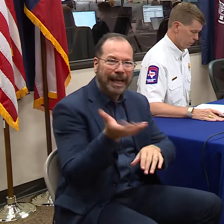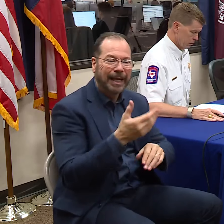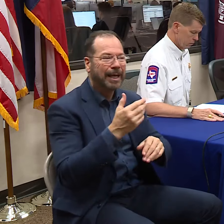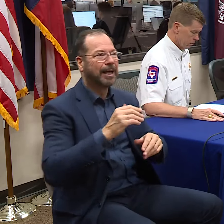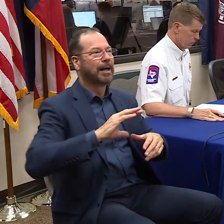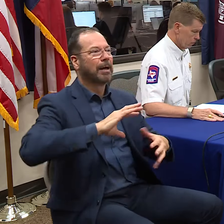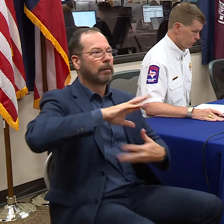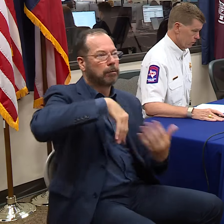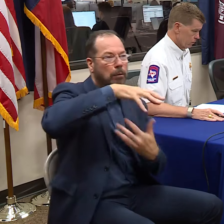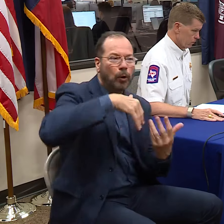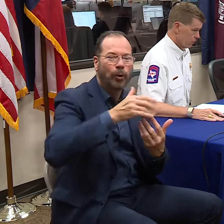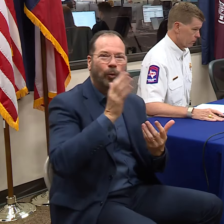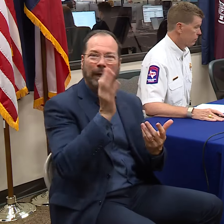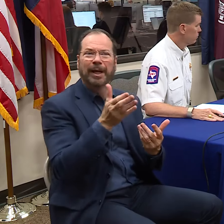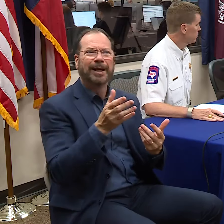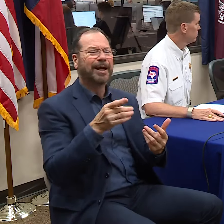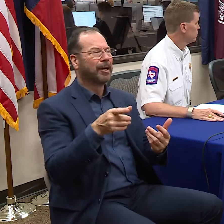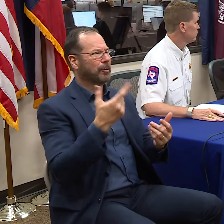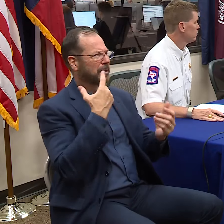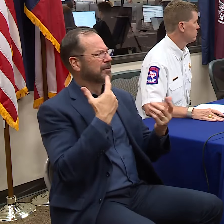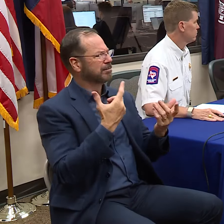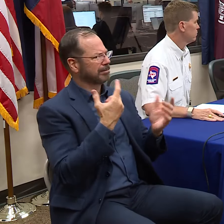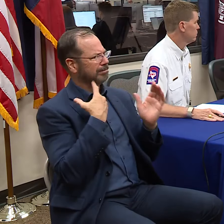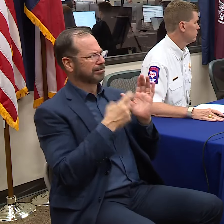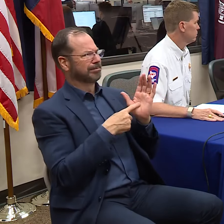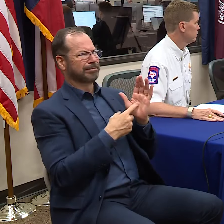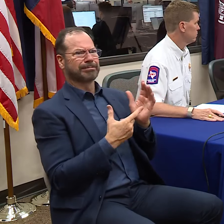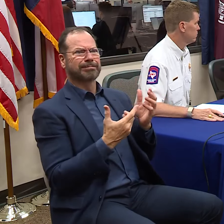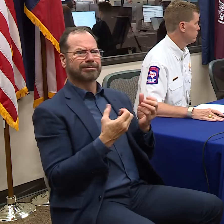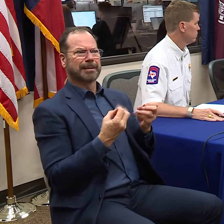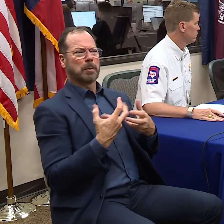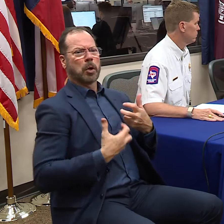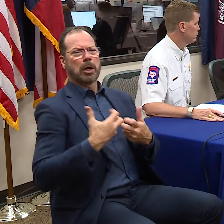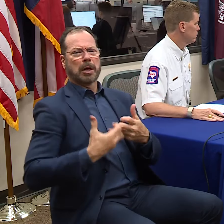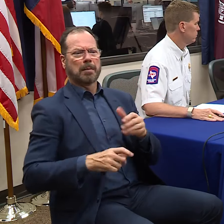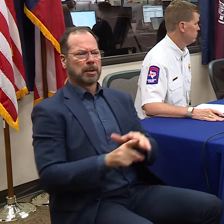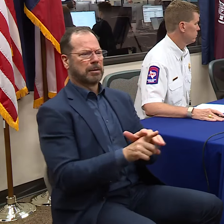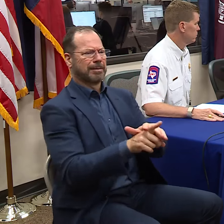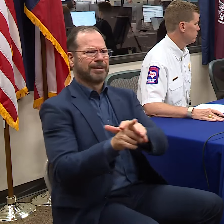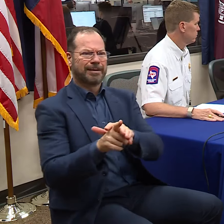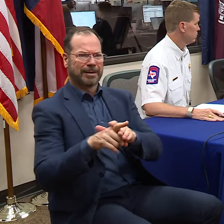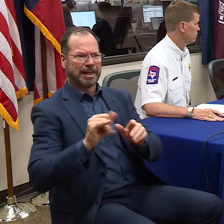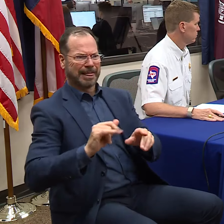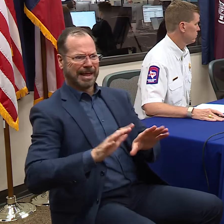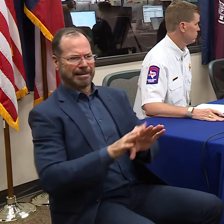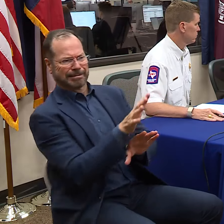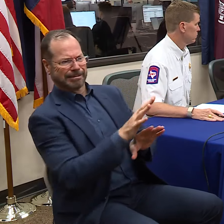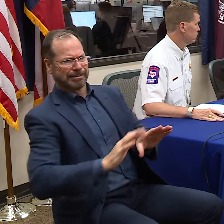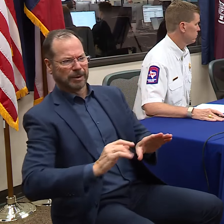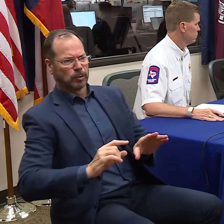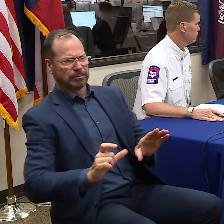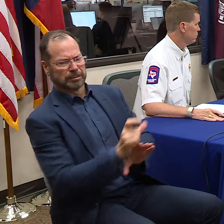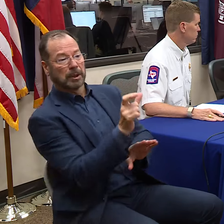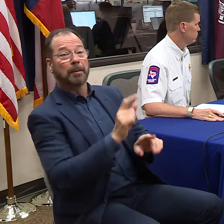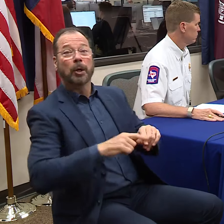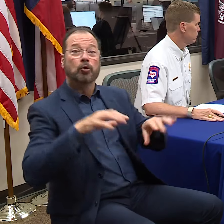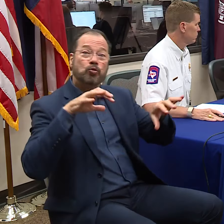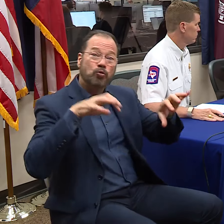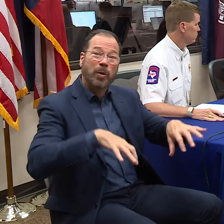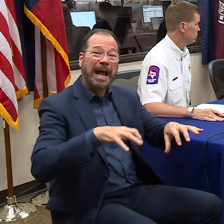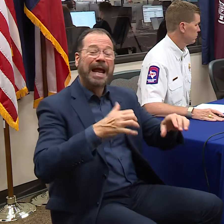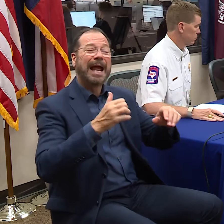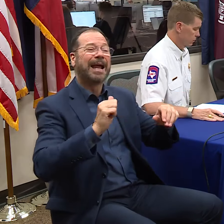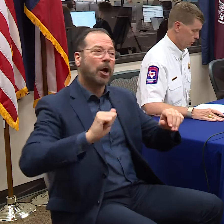gust. You're going to see a lot of problems in those specific areas. But rain is going to be